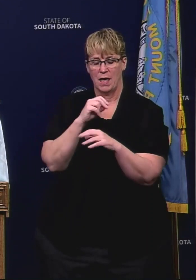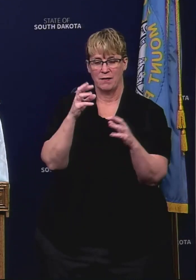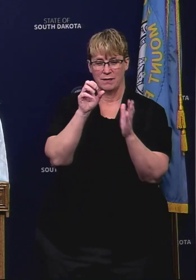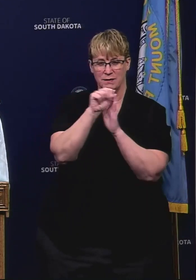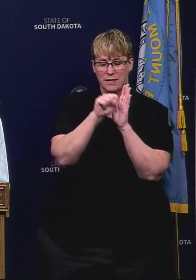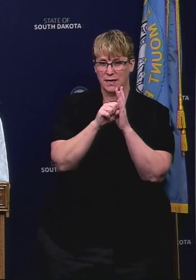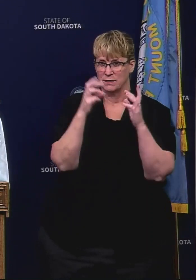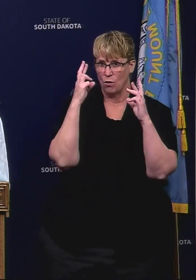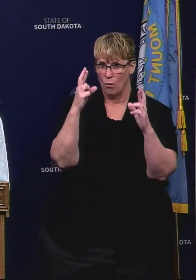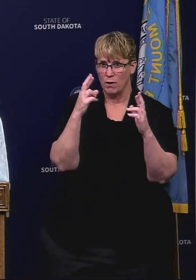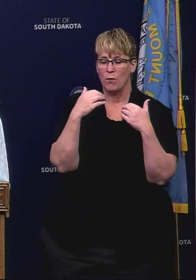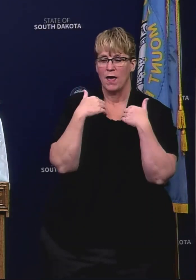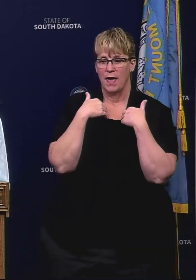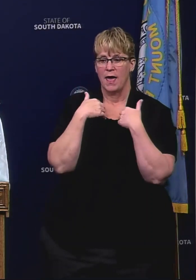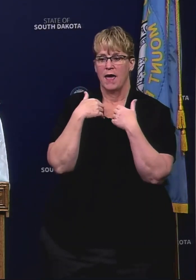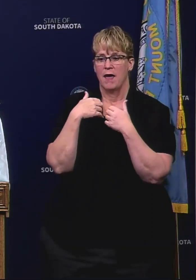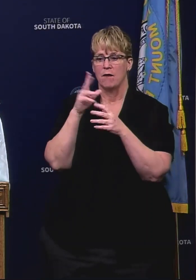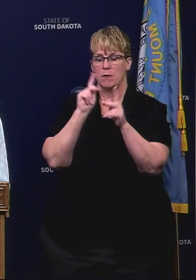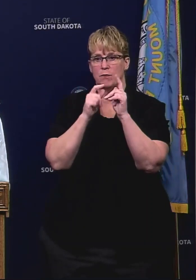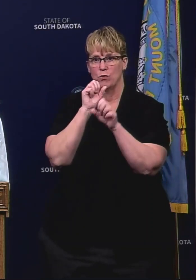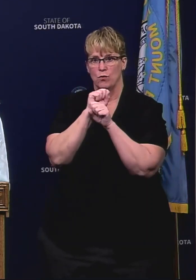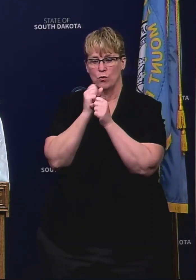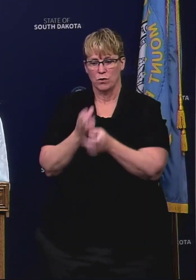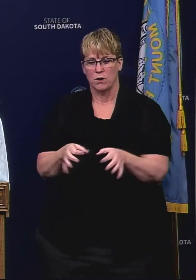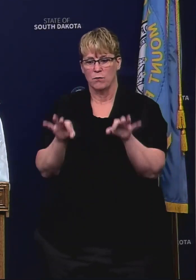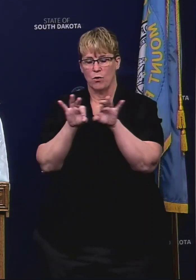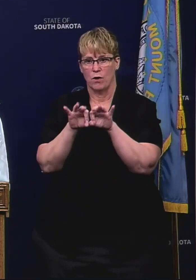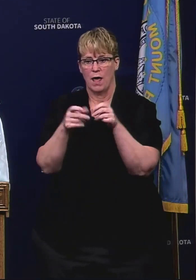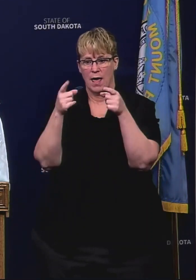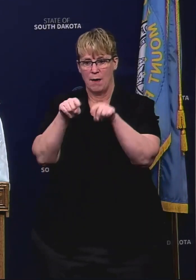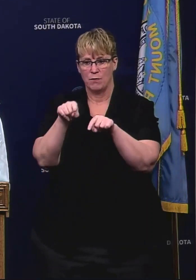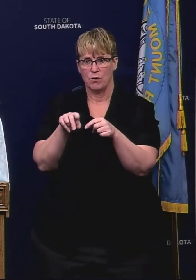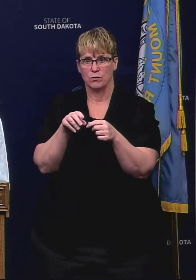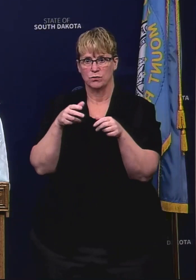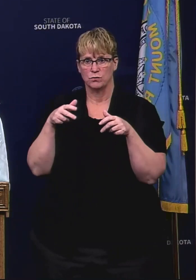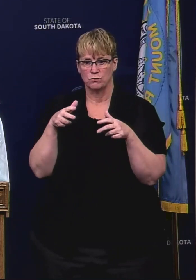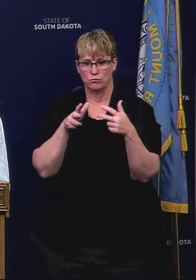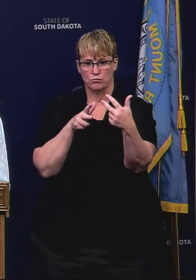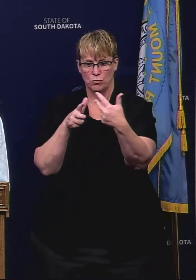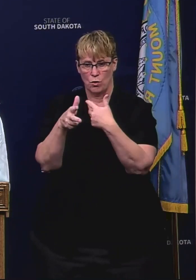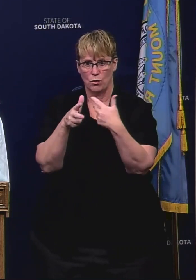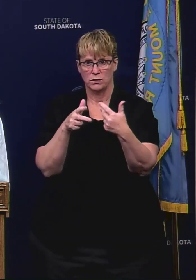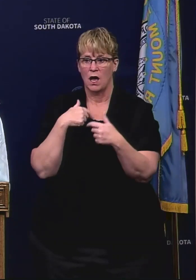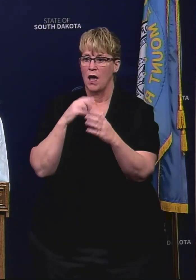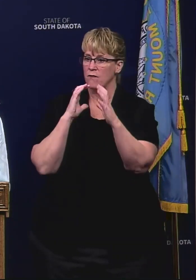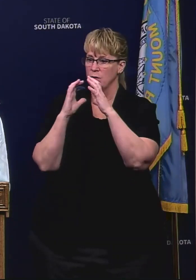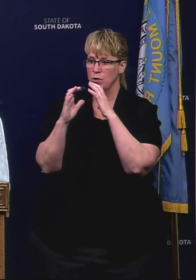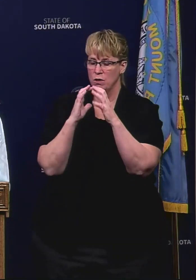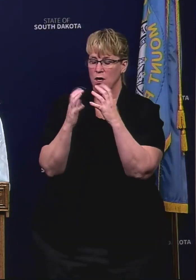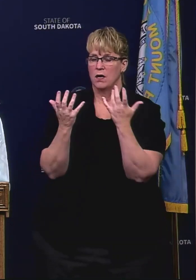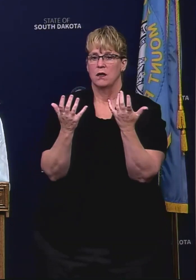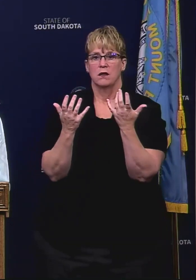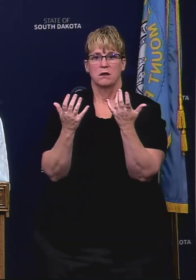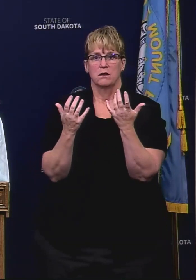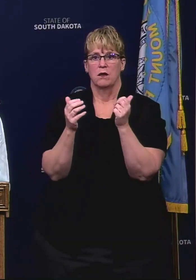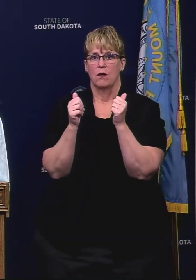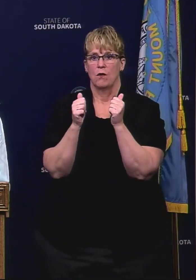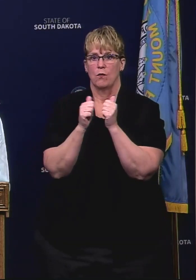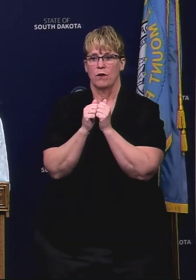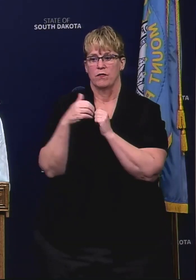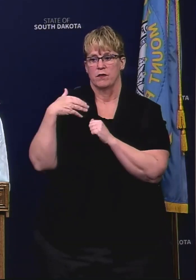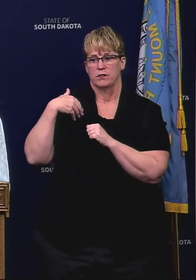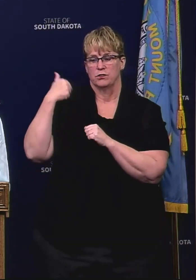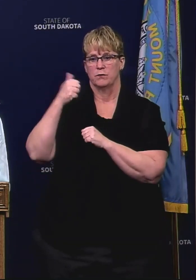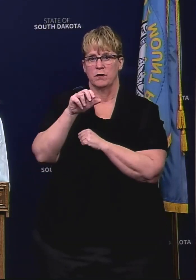that we are allowing essential services to happen on these roads. I've communicated with Chairman